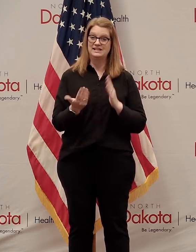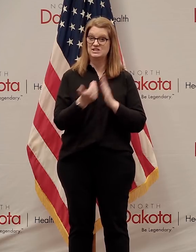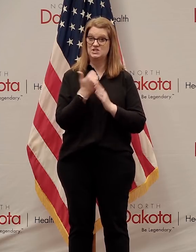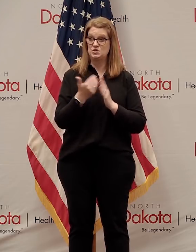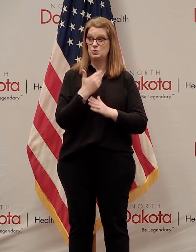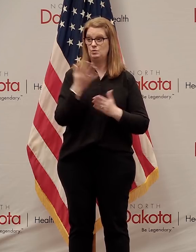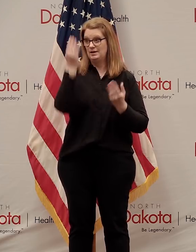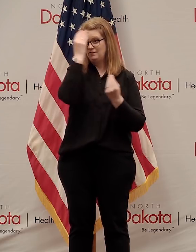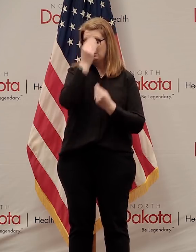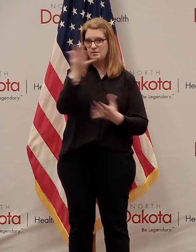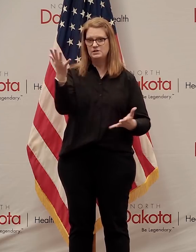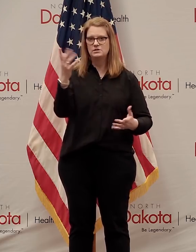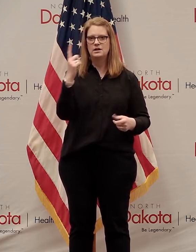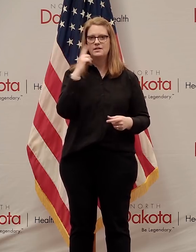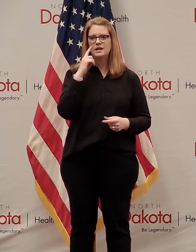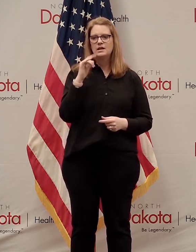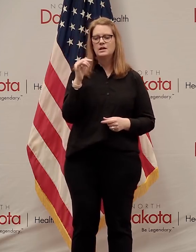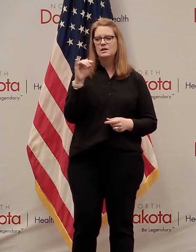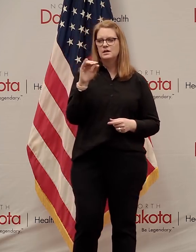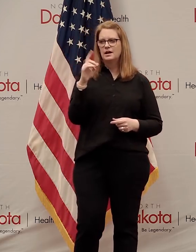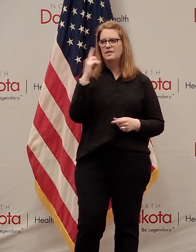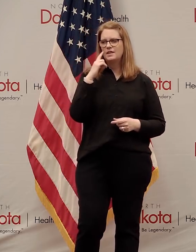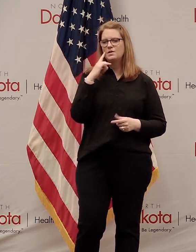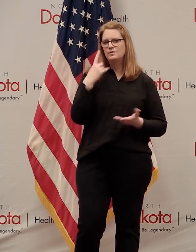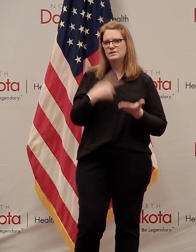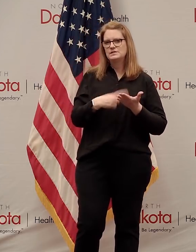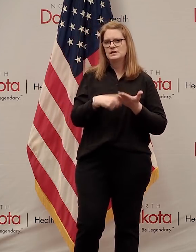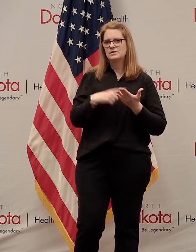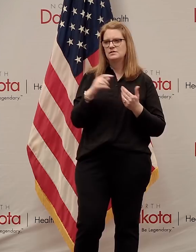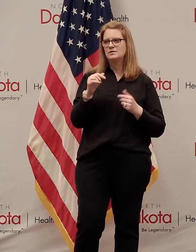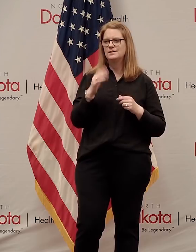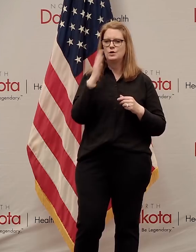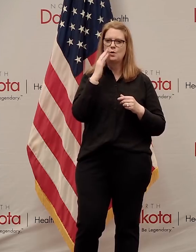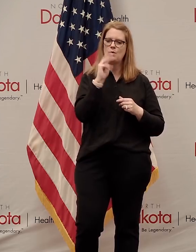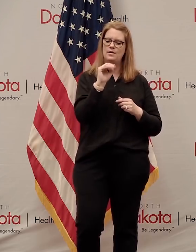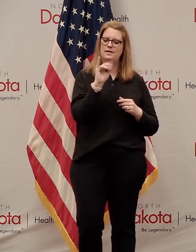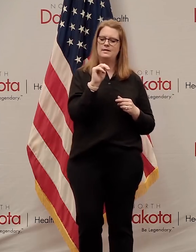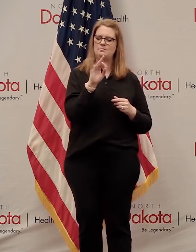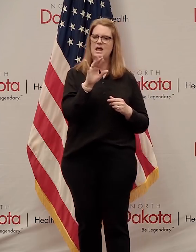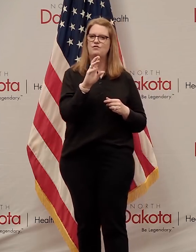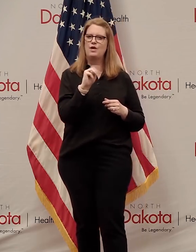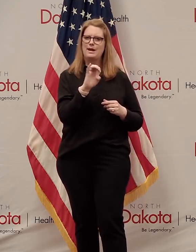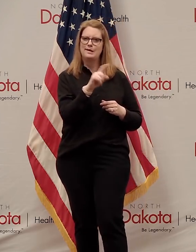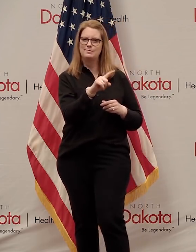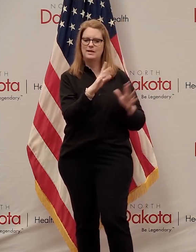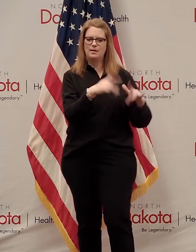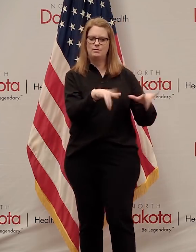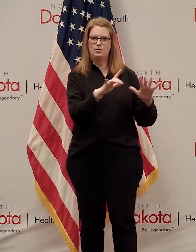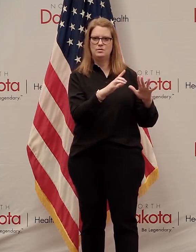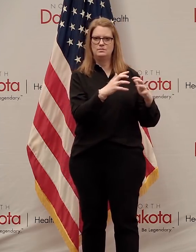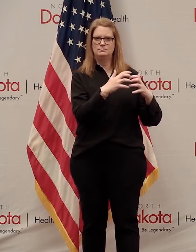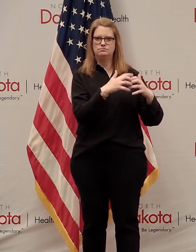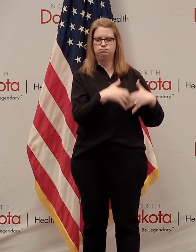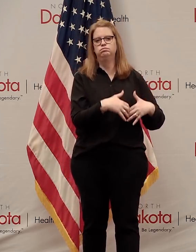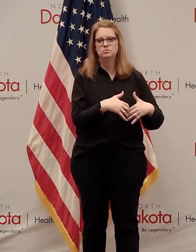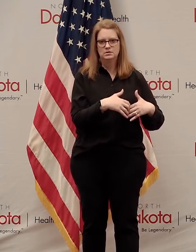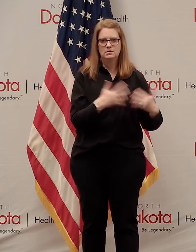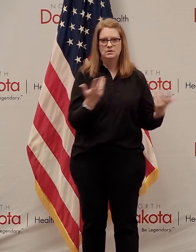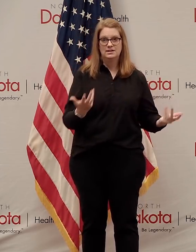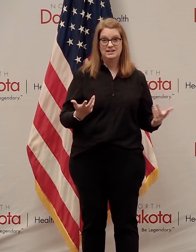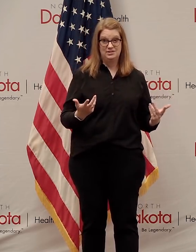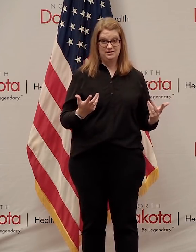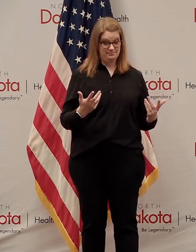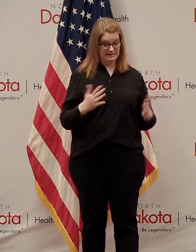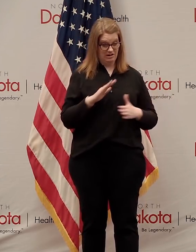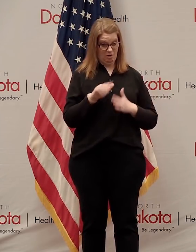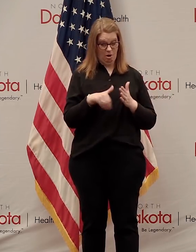news. The holdup, I think, for Gene, we covered this before. We've got the aging mainframe. There was no such thing as this program that ever existed in